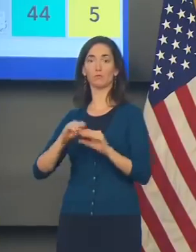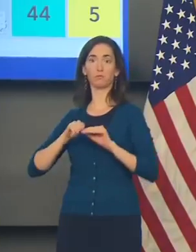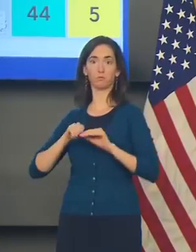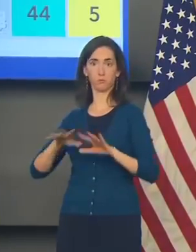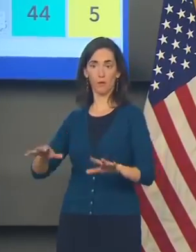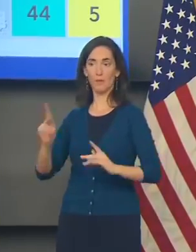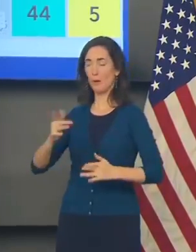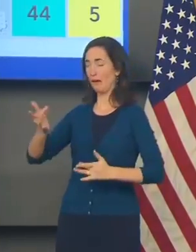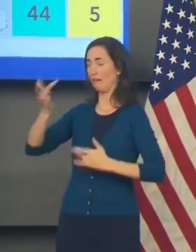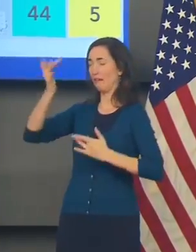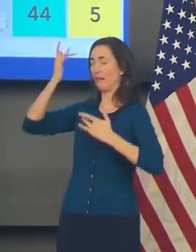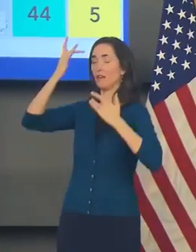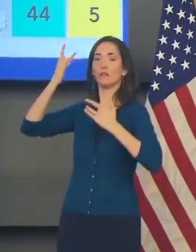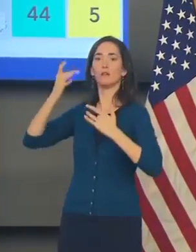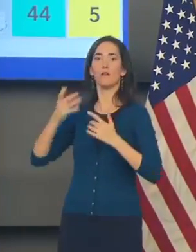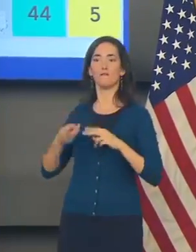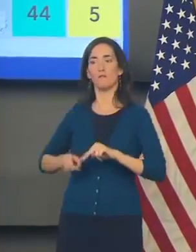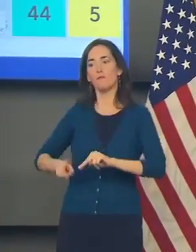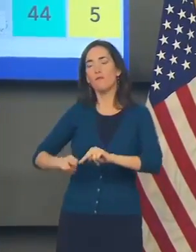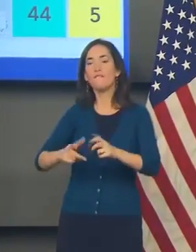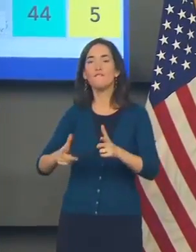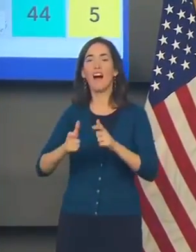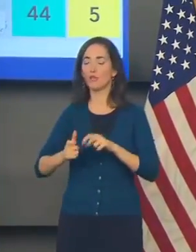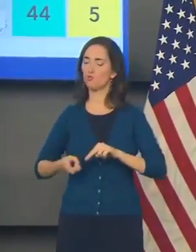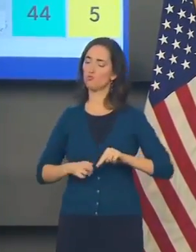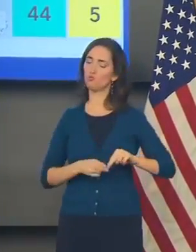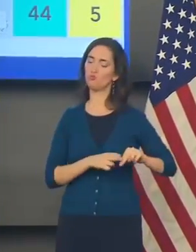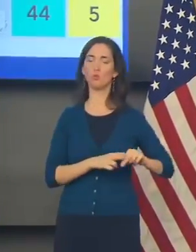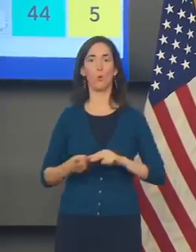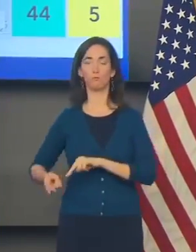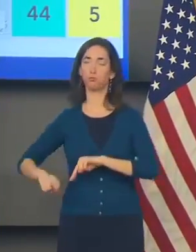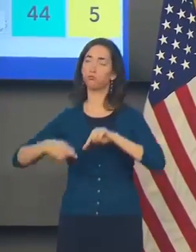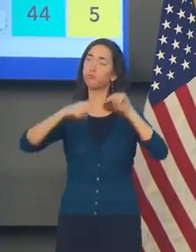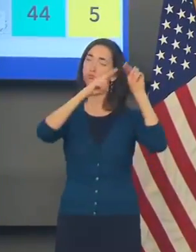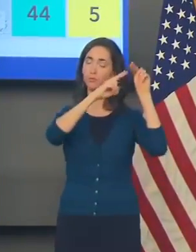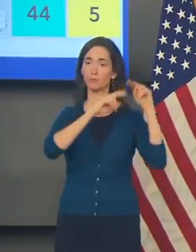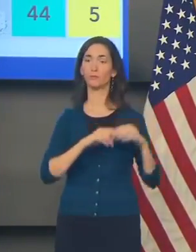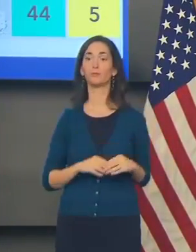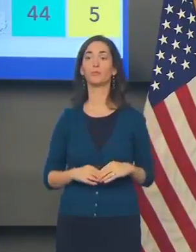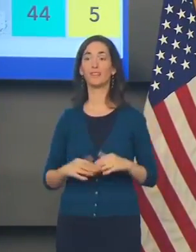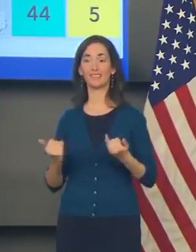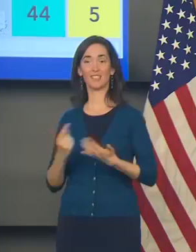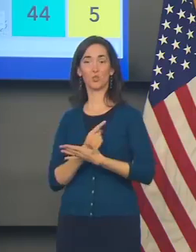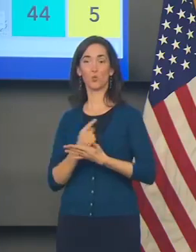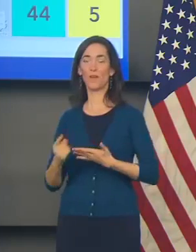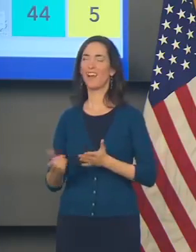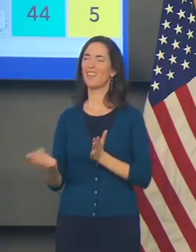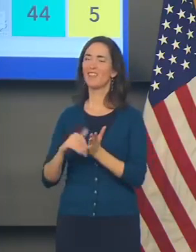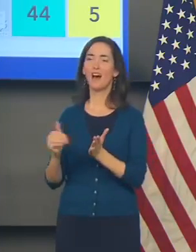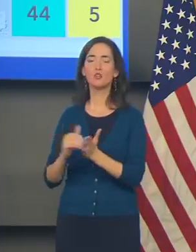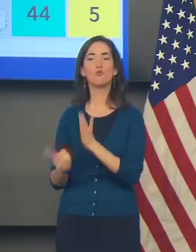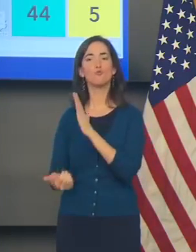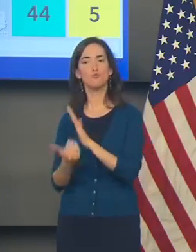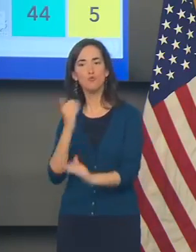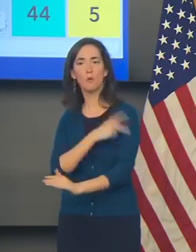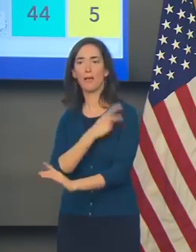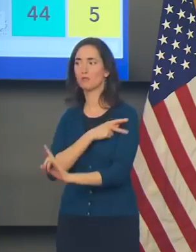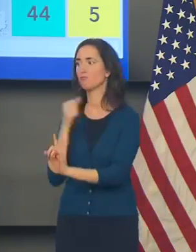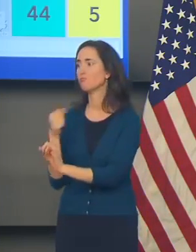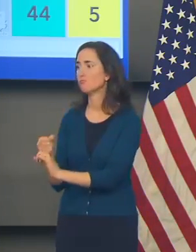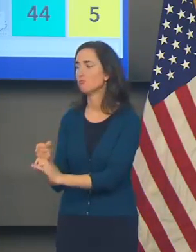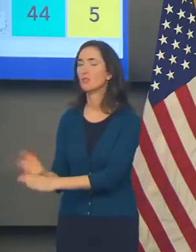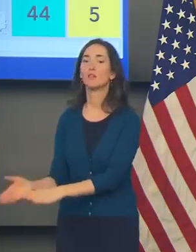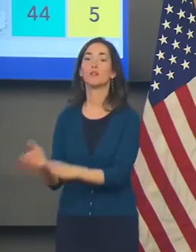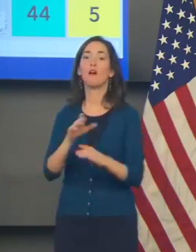This week alone, we've seen thousands of new cases and hundreds of additional hospitalizations. And the